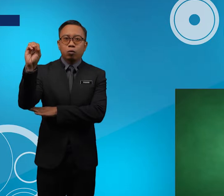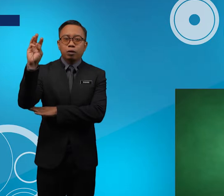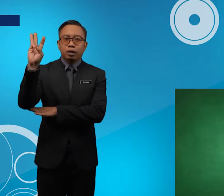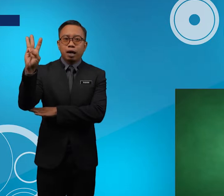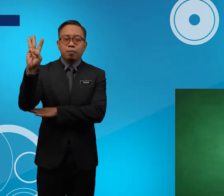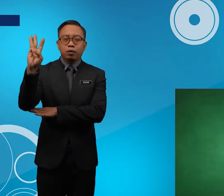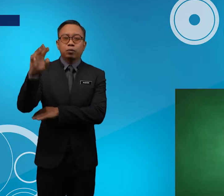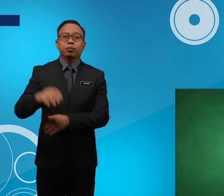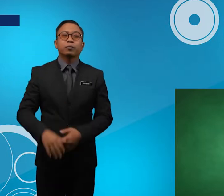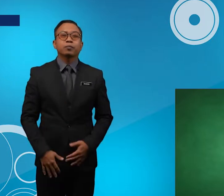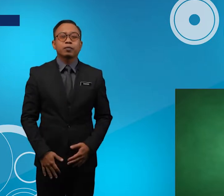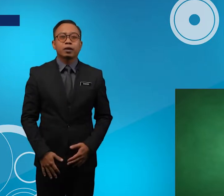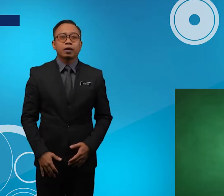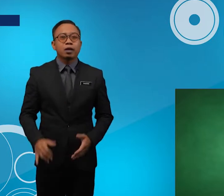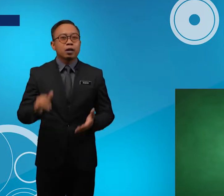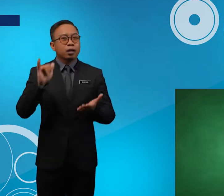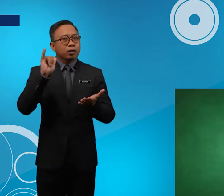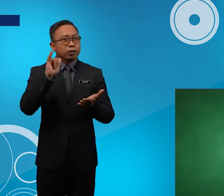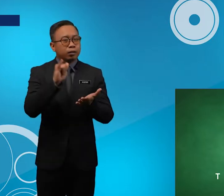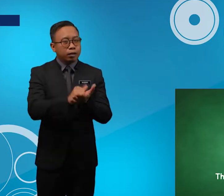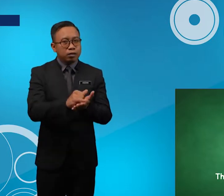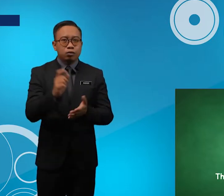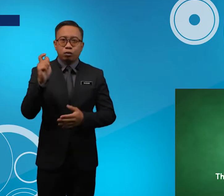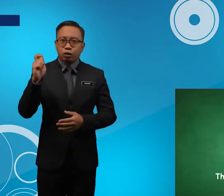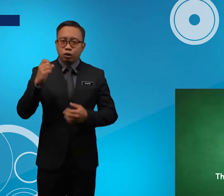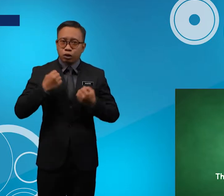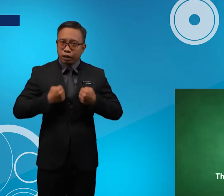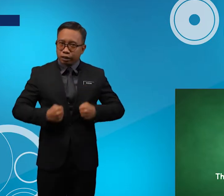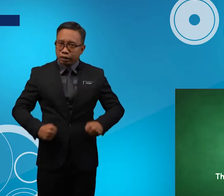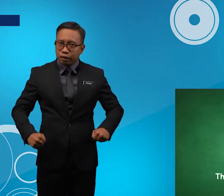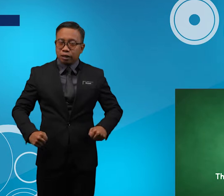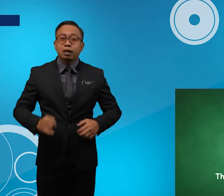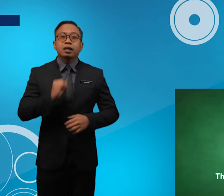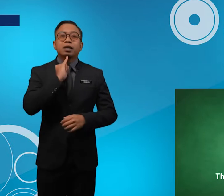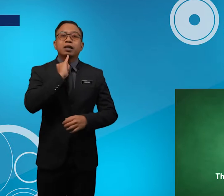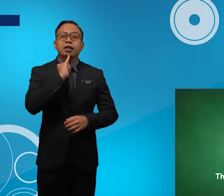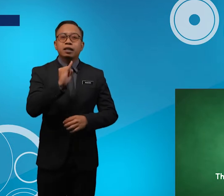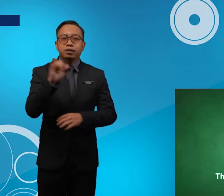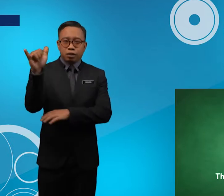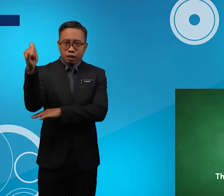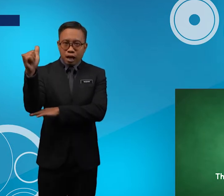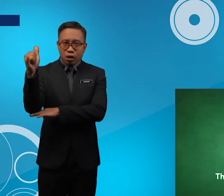W W This T-shirt Is Yellow